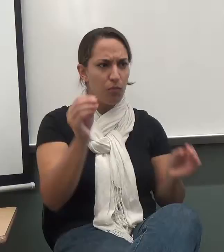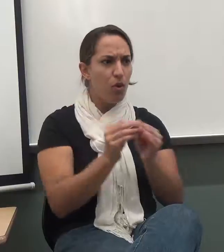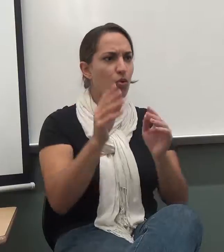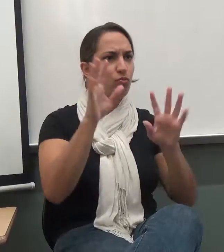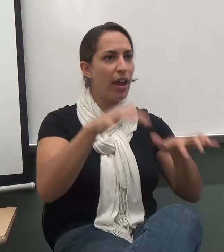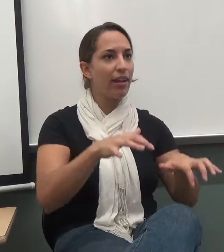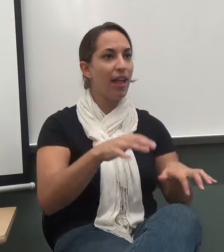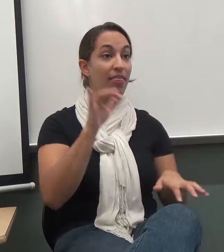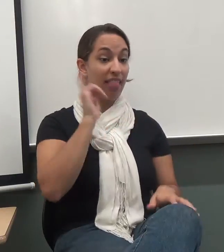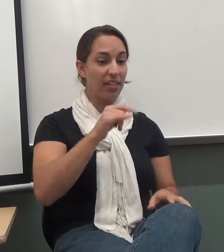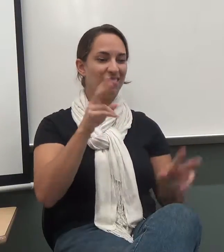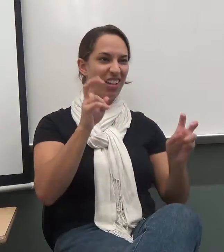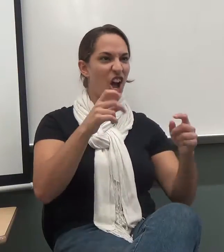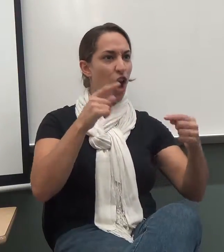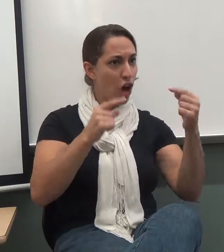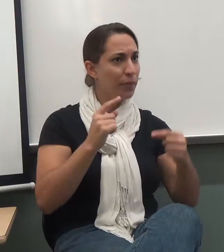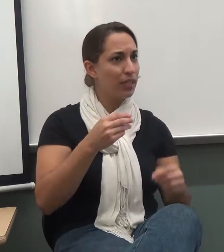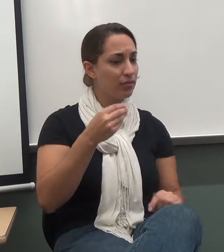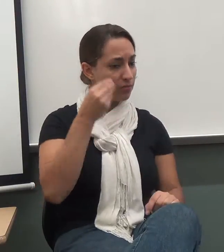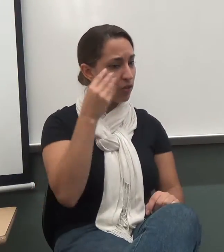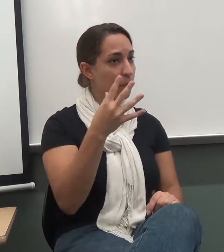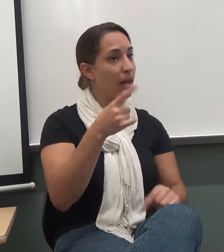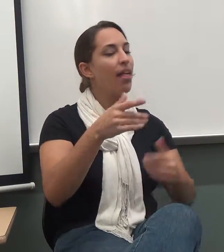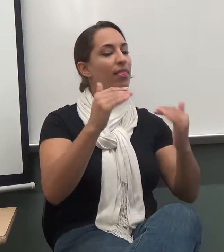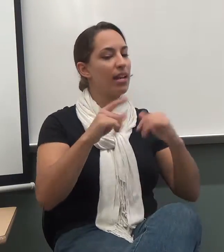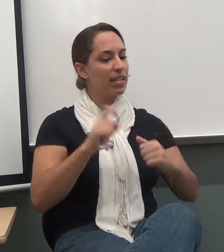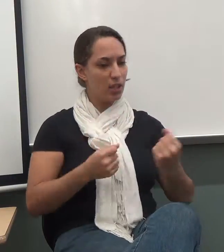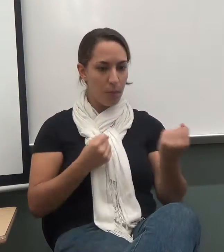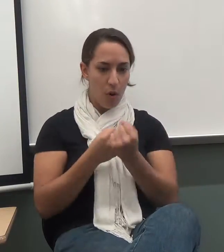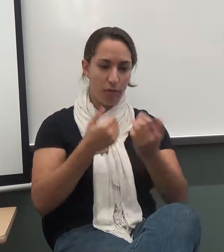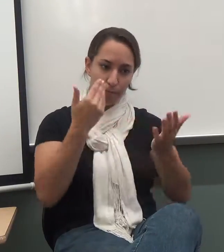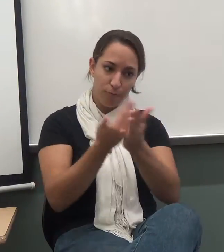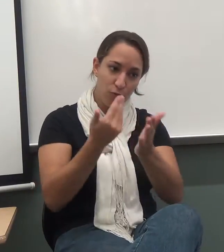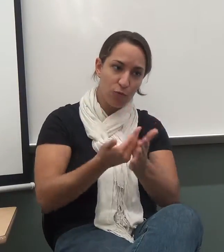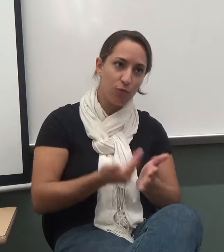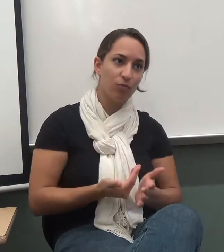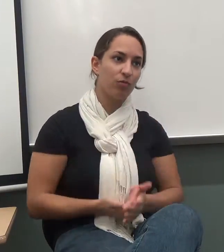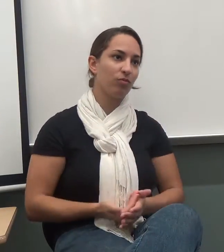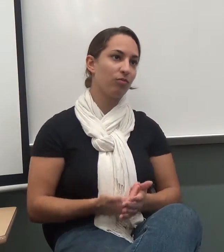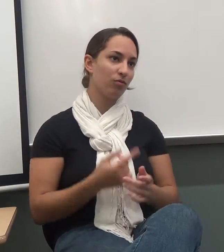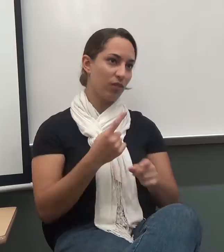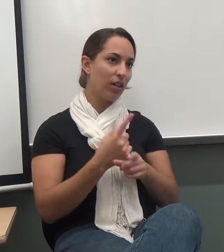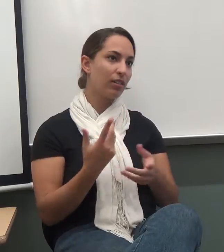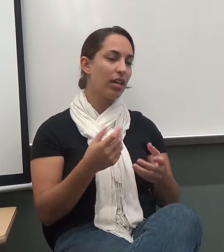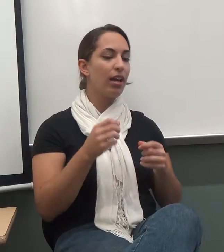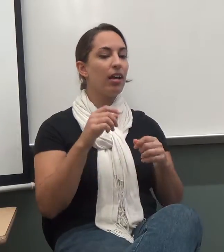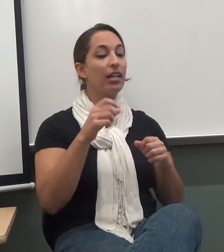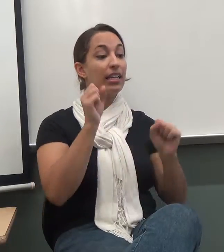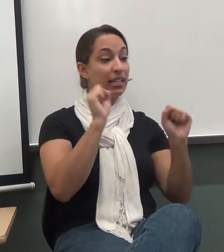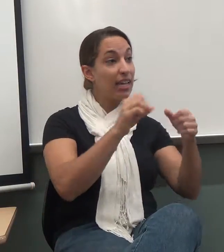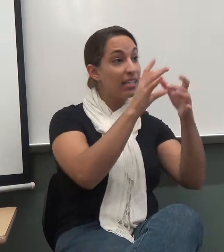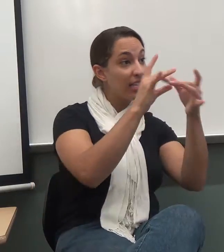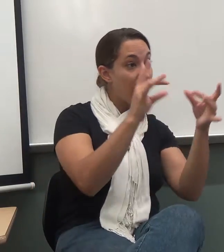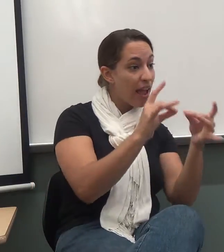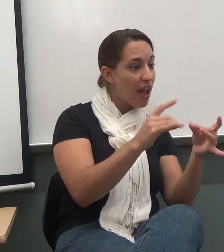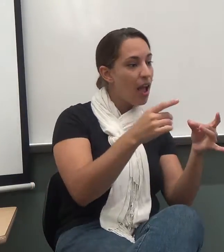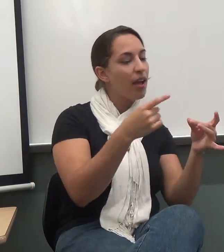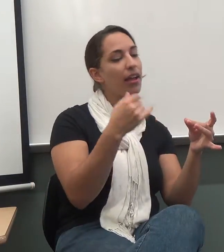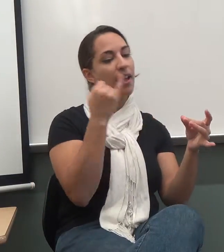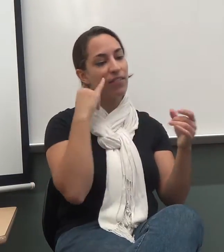The agricultural lands in Sleen and Valley are dry. That's a fact. You could say that because you could back that up with some online articles or some statements that